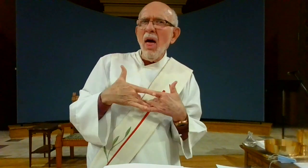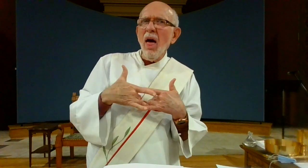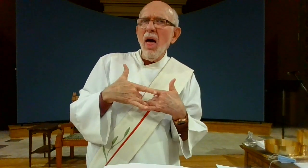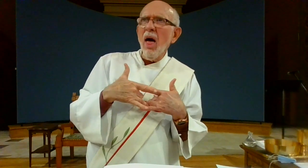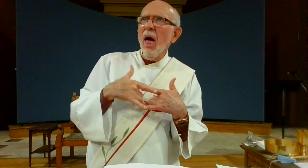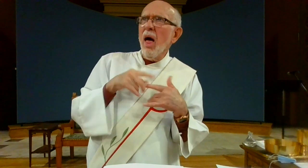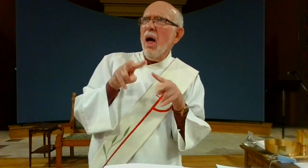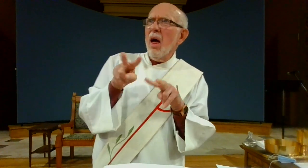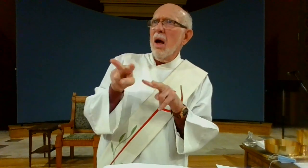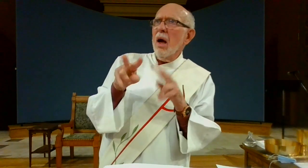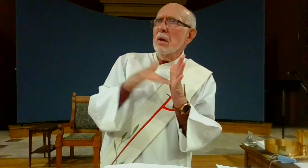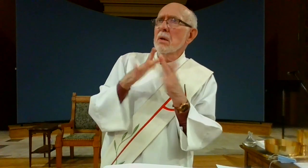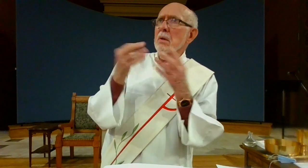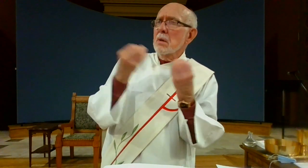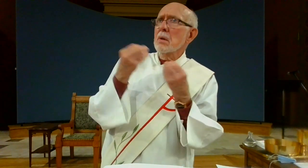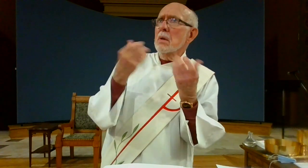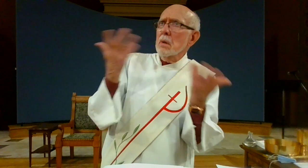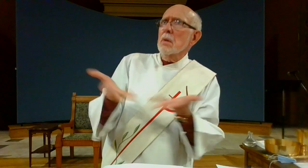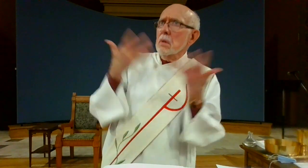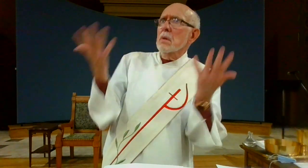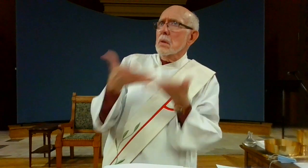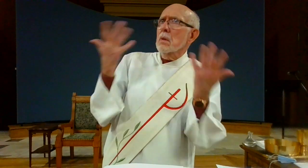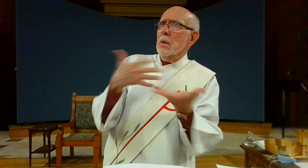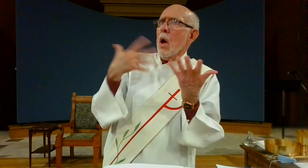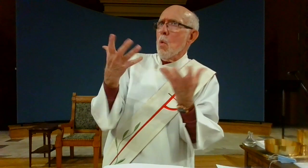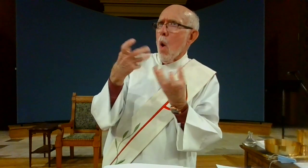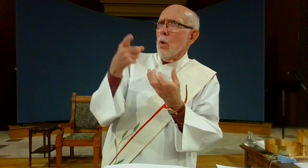I think that Judas may have become depressed looking at Jesus' teachings